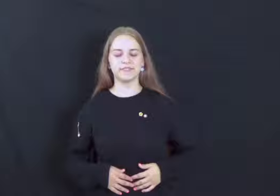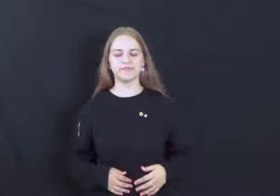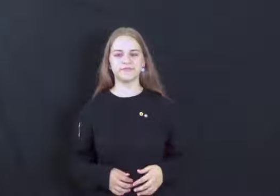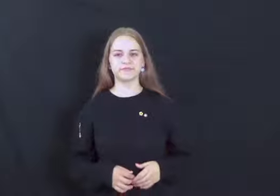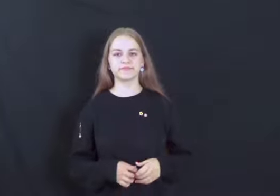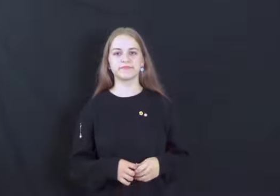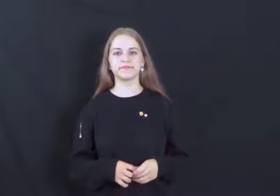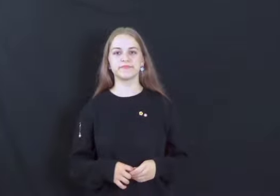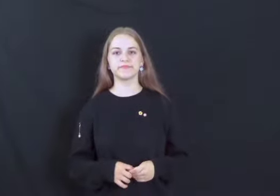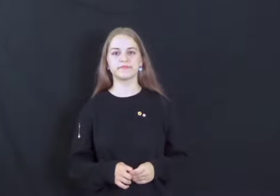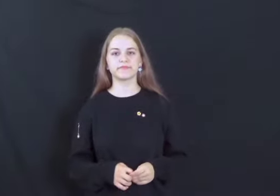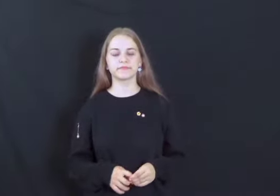Okay, ready?